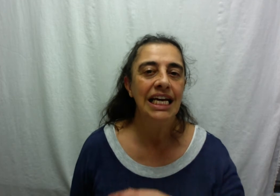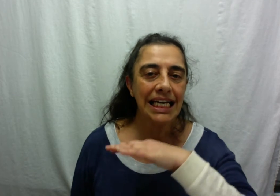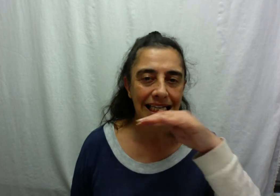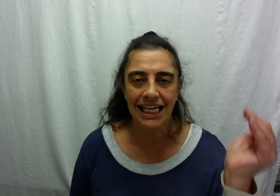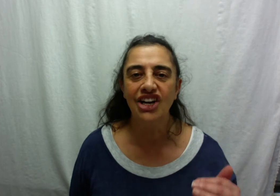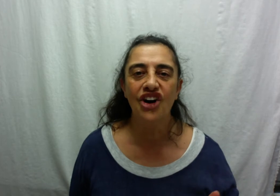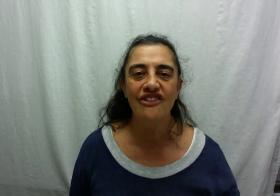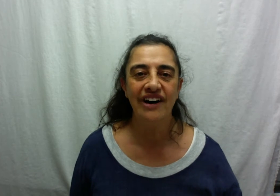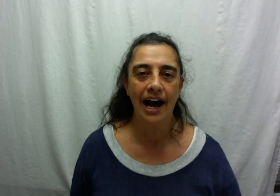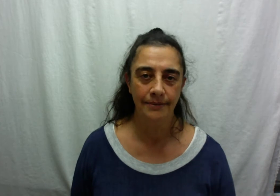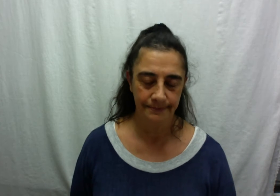get over